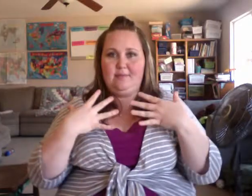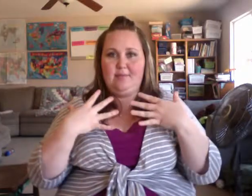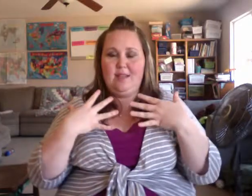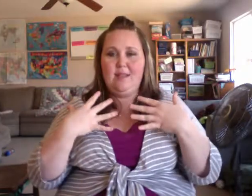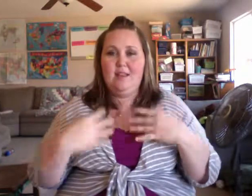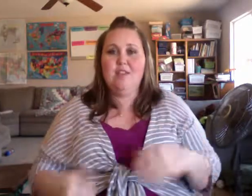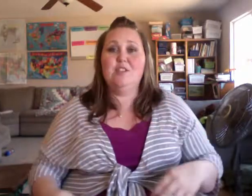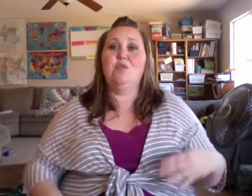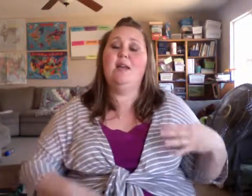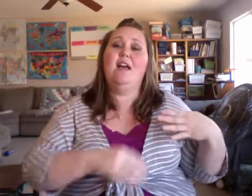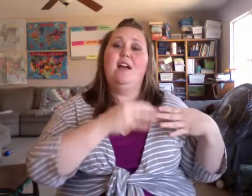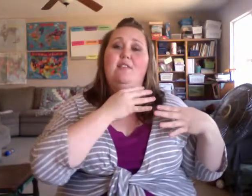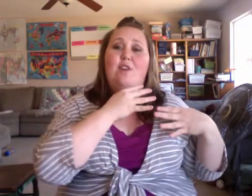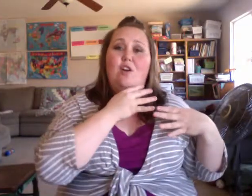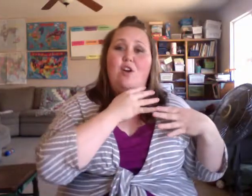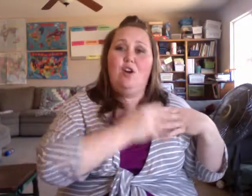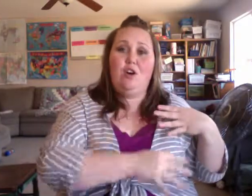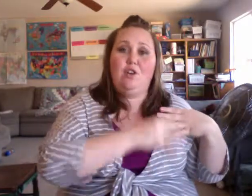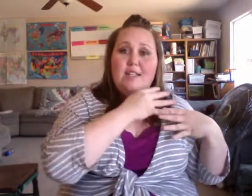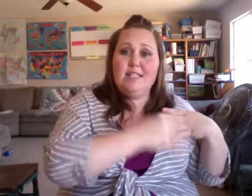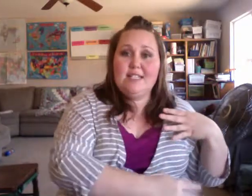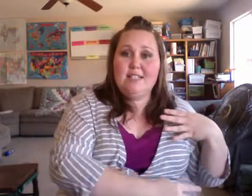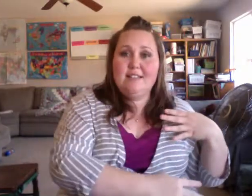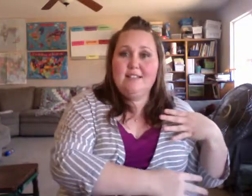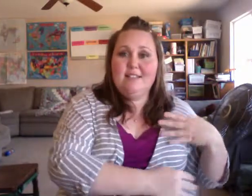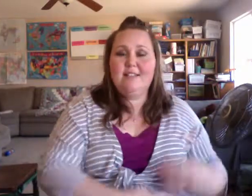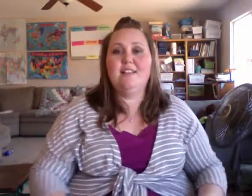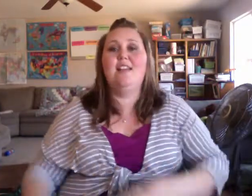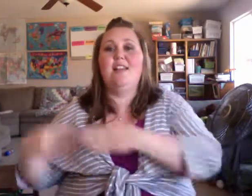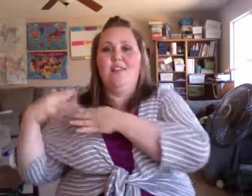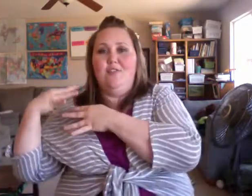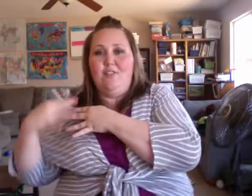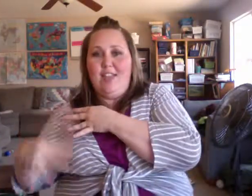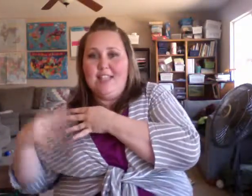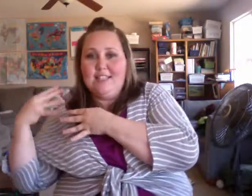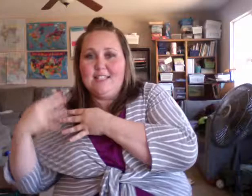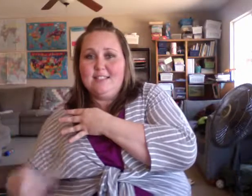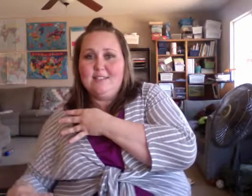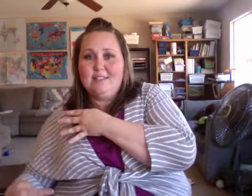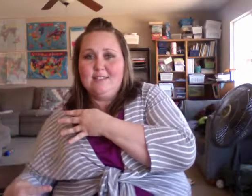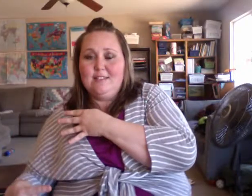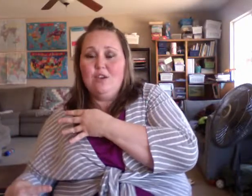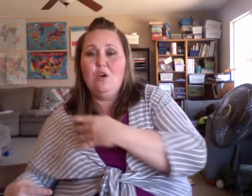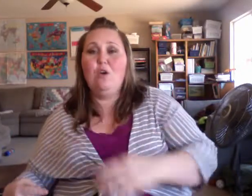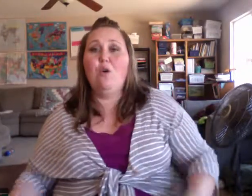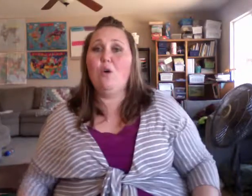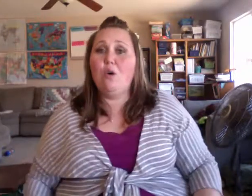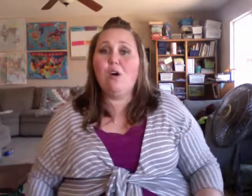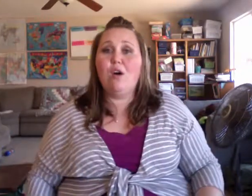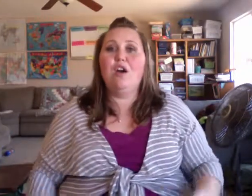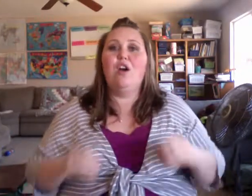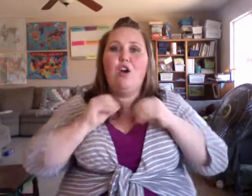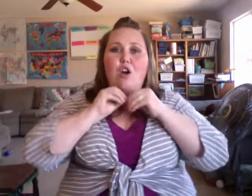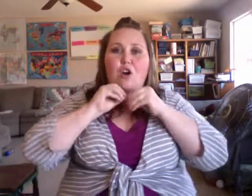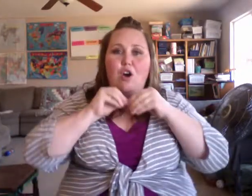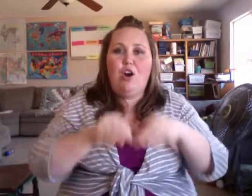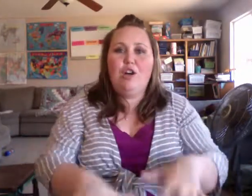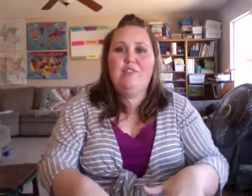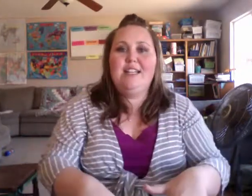So we have arteries, veins, or arteries,